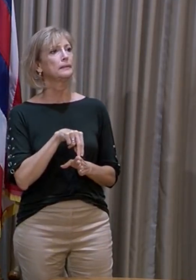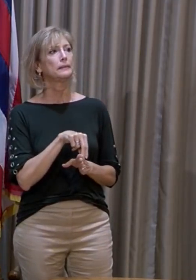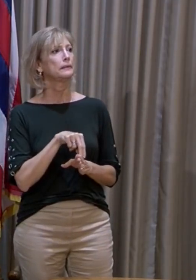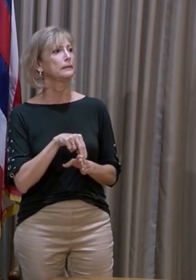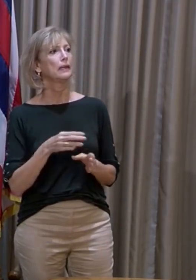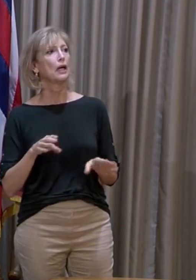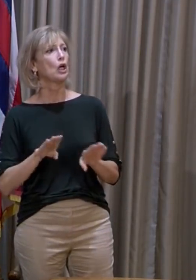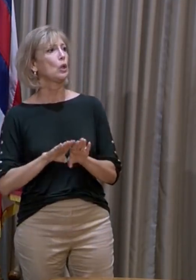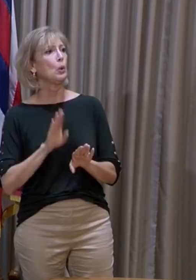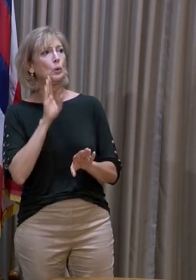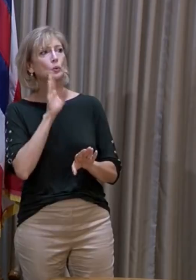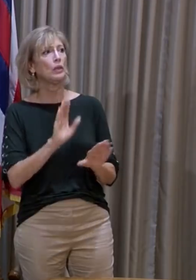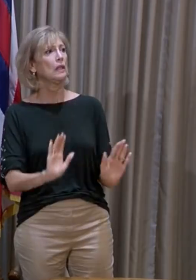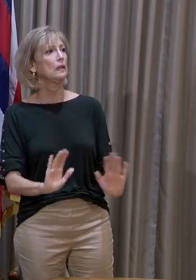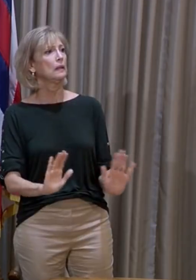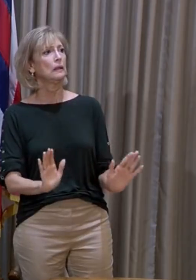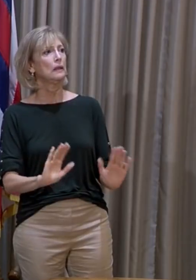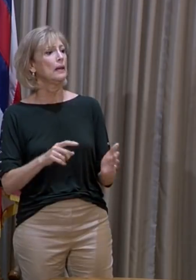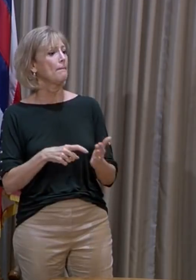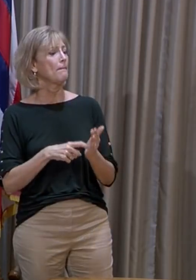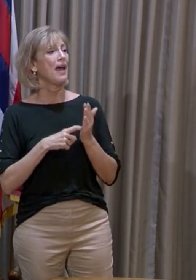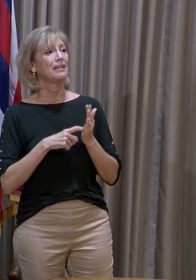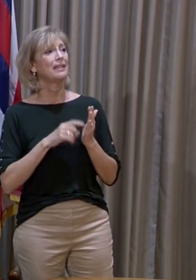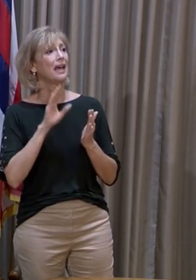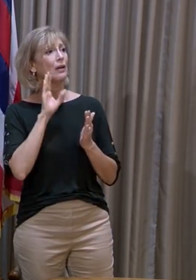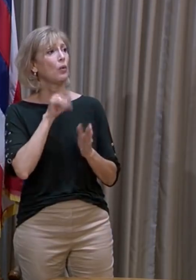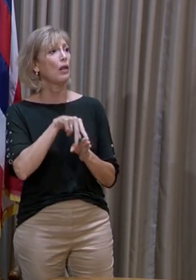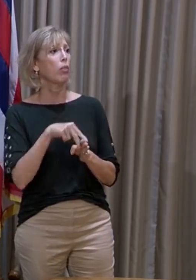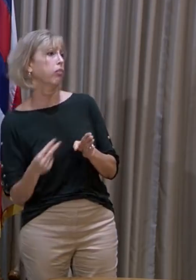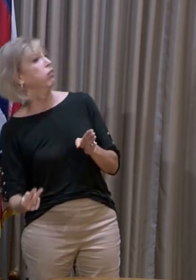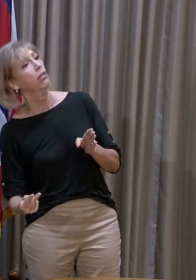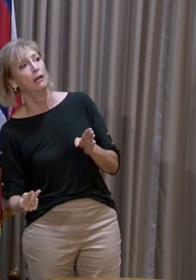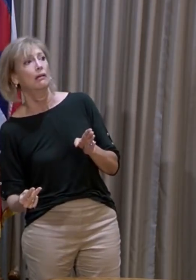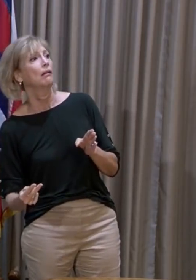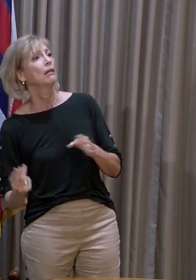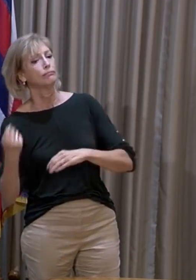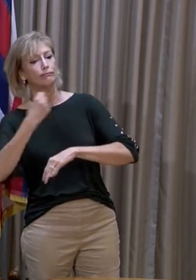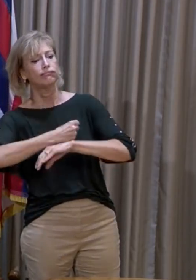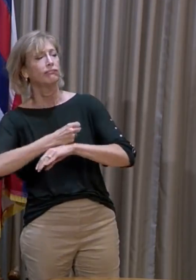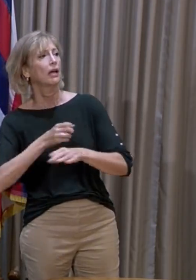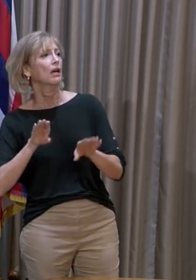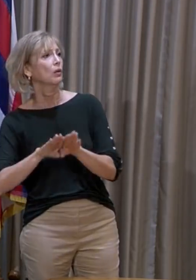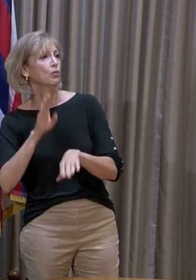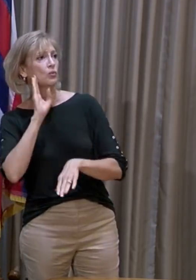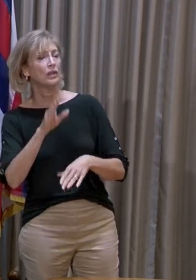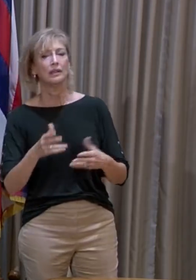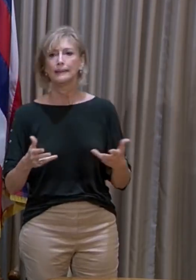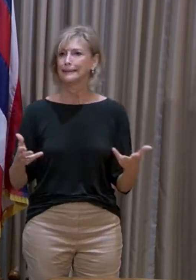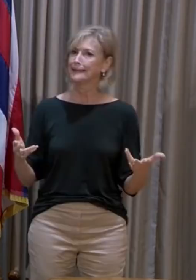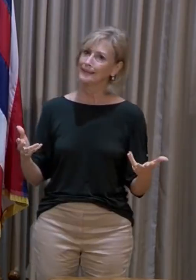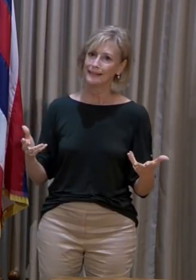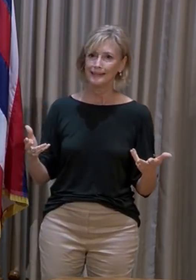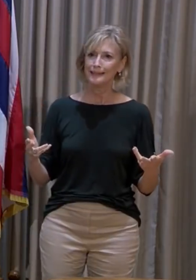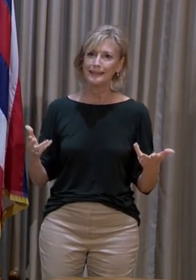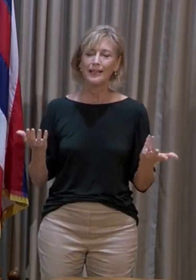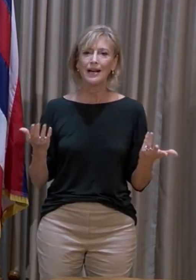closure and the mandate would push them over the edge. So certainly it is about trying to find